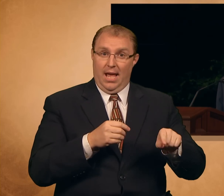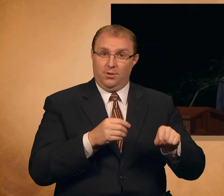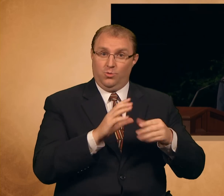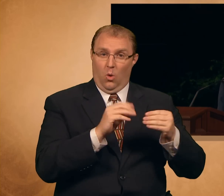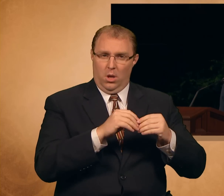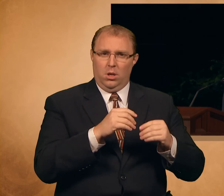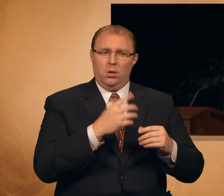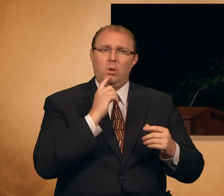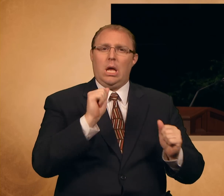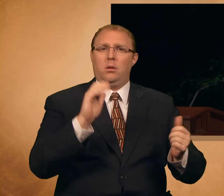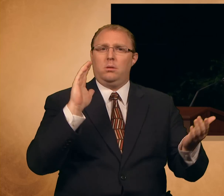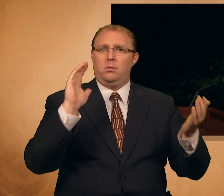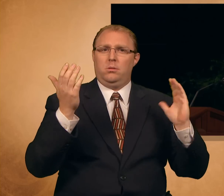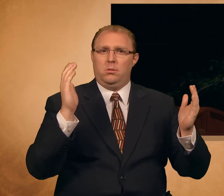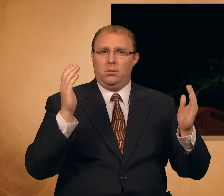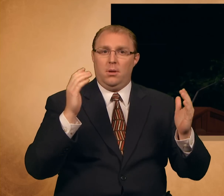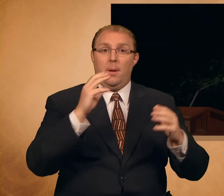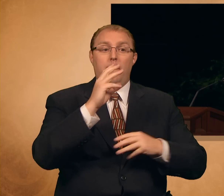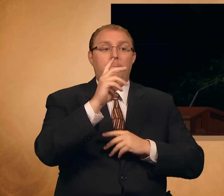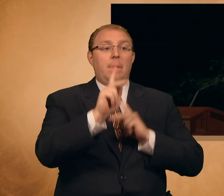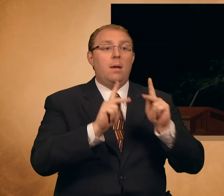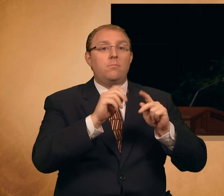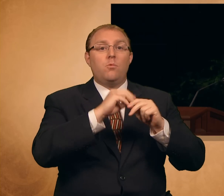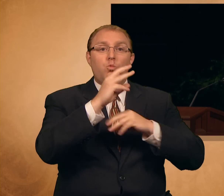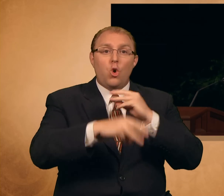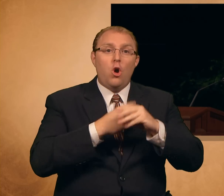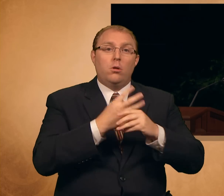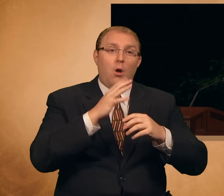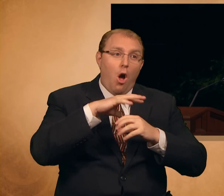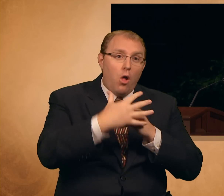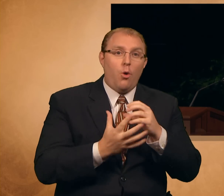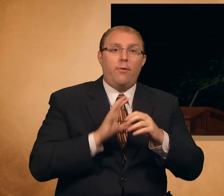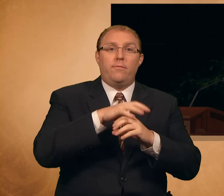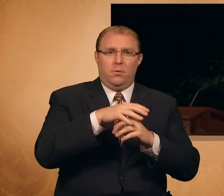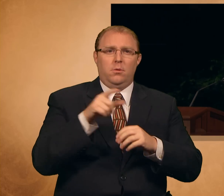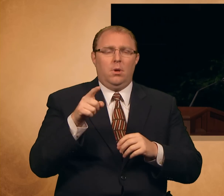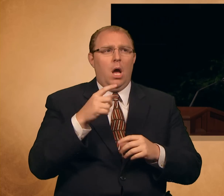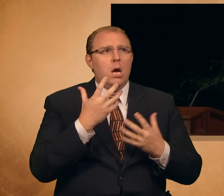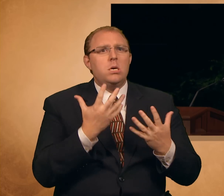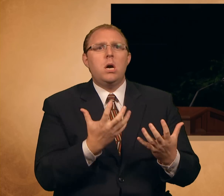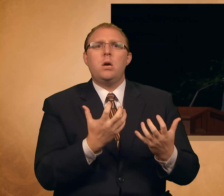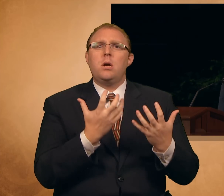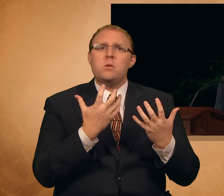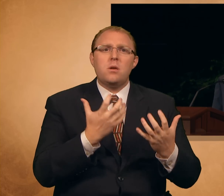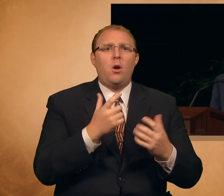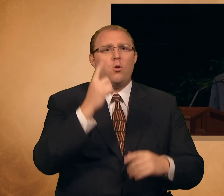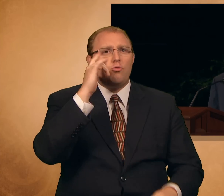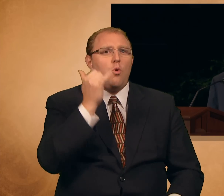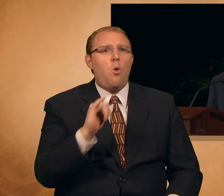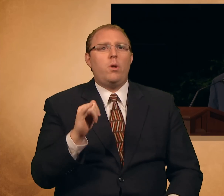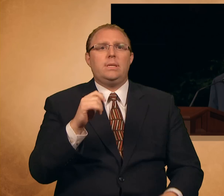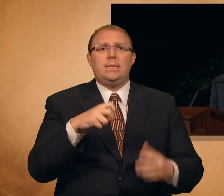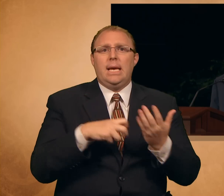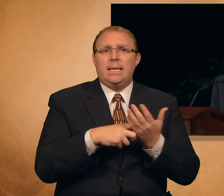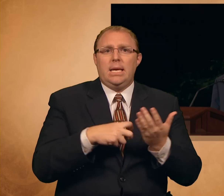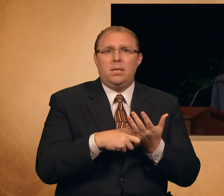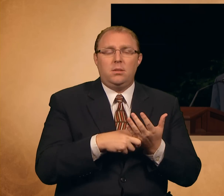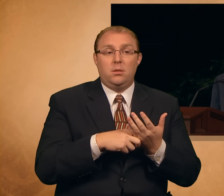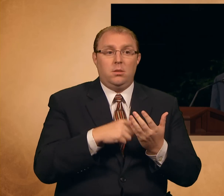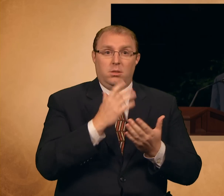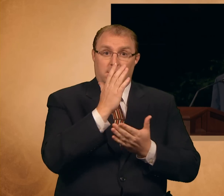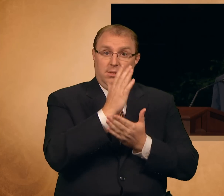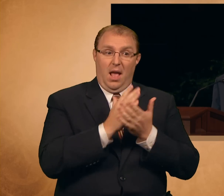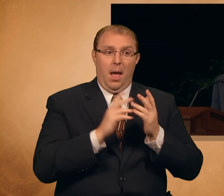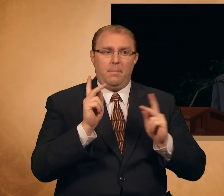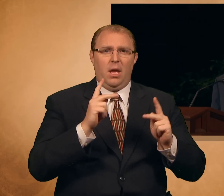all over the world desperately yearn to find a golden ticket. Some feel that